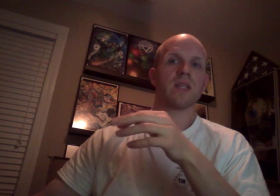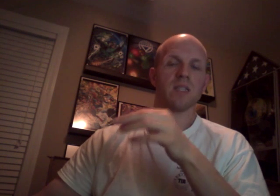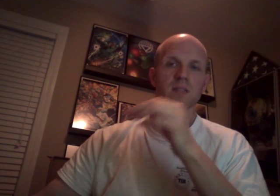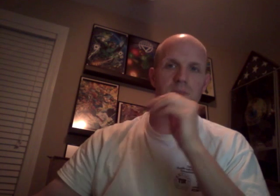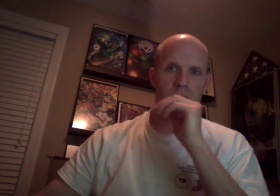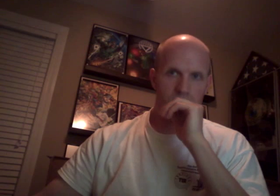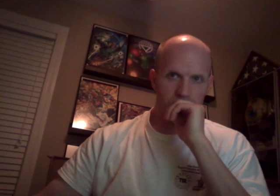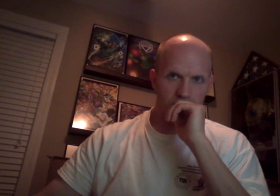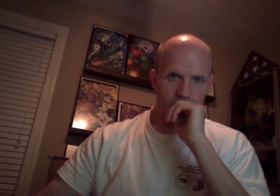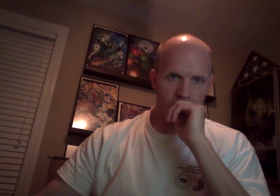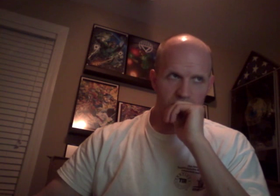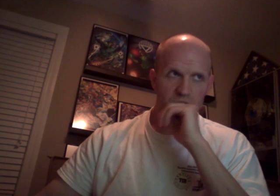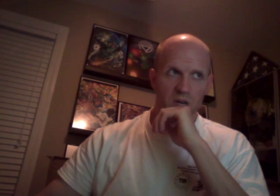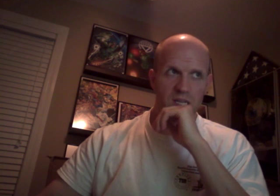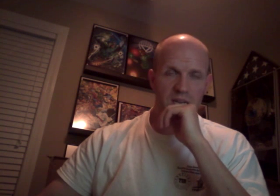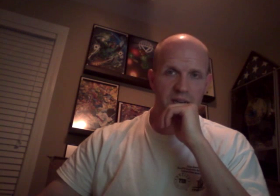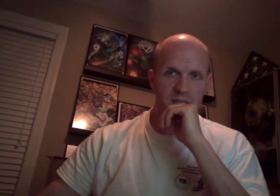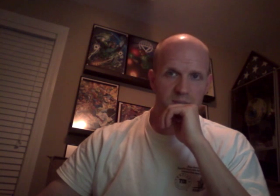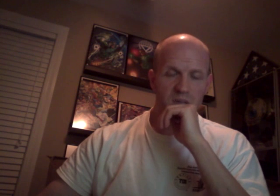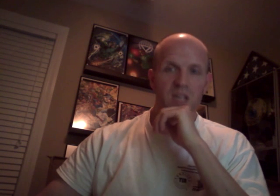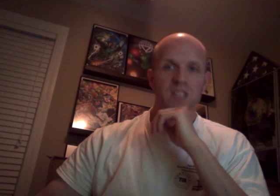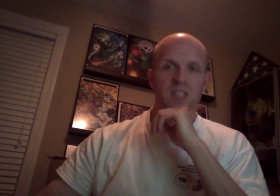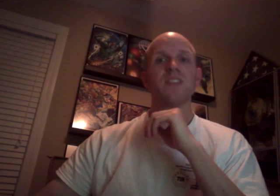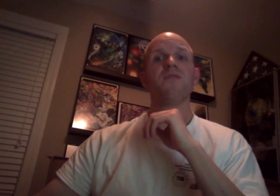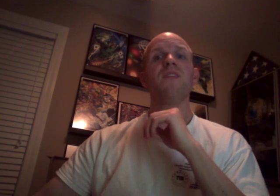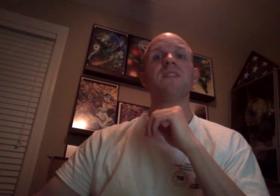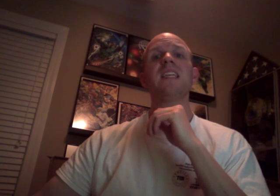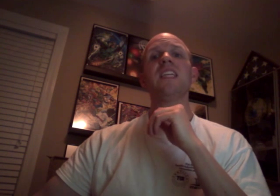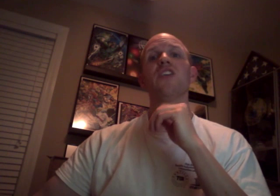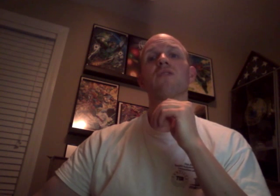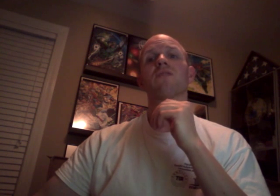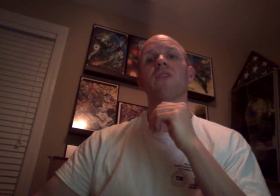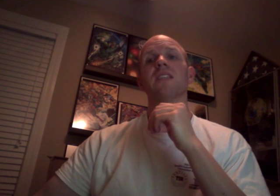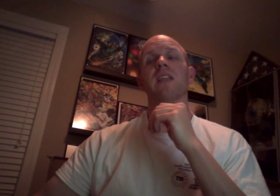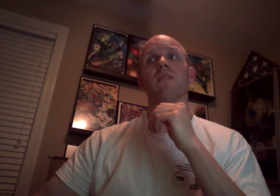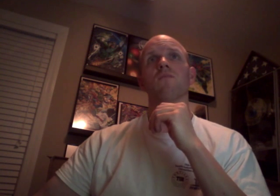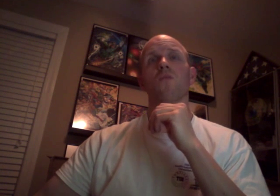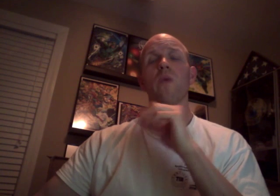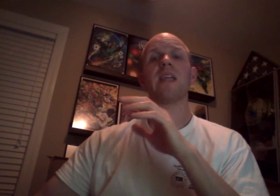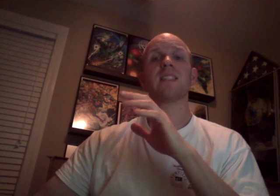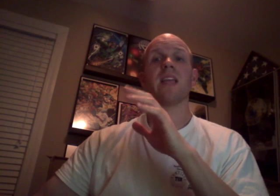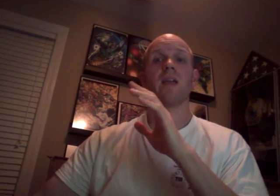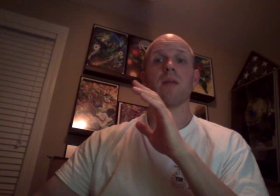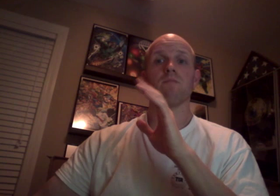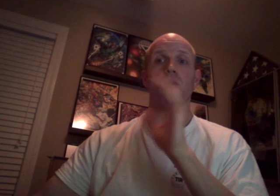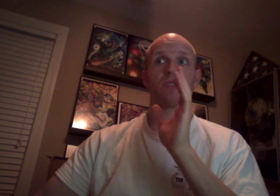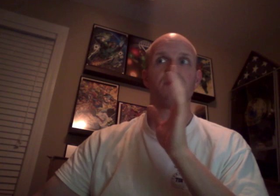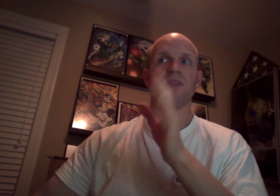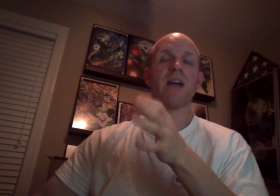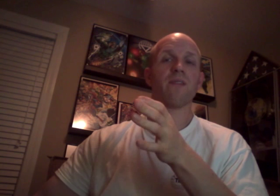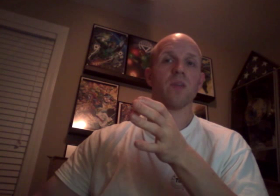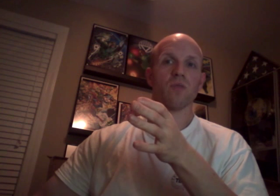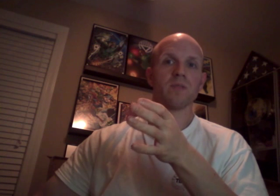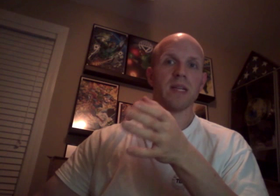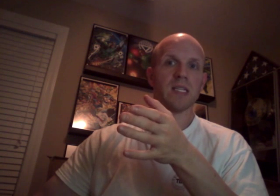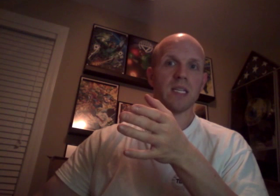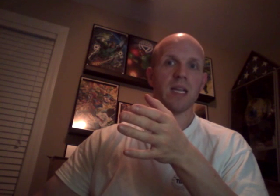wrestling. Starting in the 90s. So out of his 15 years of wrestling, we can say at most five of them were spent in the E.